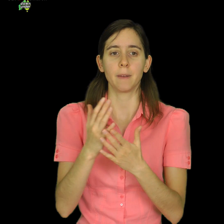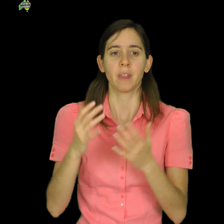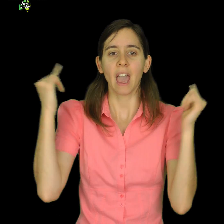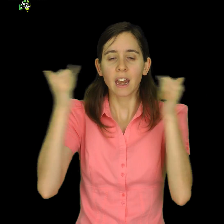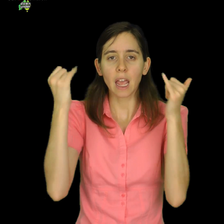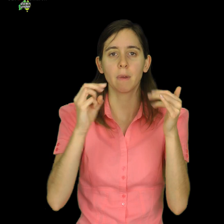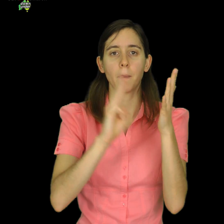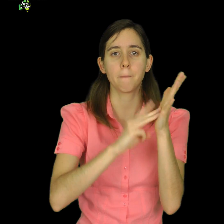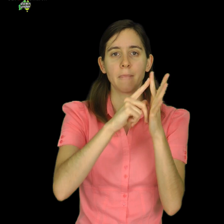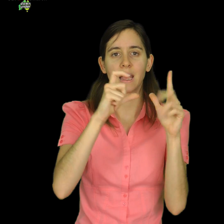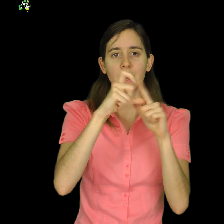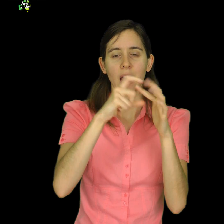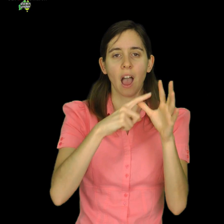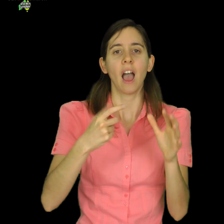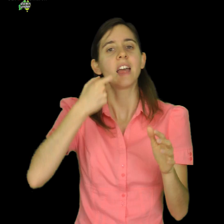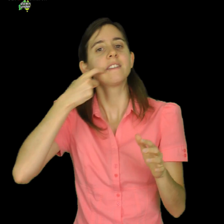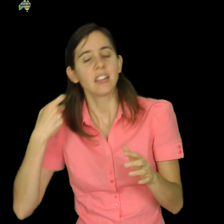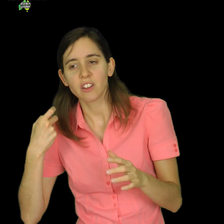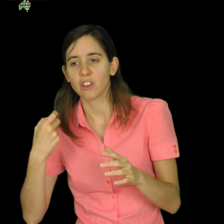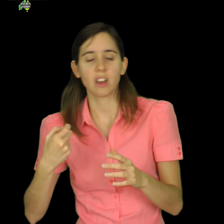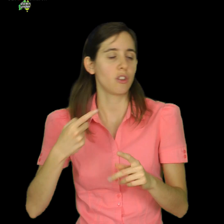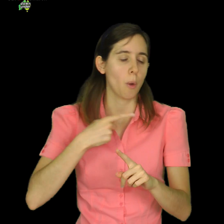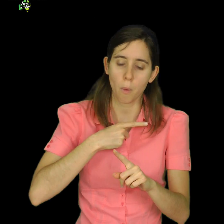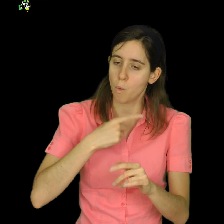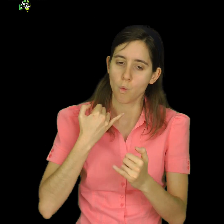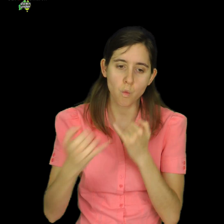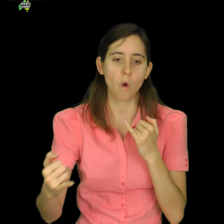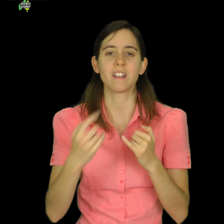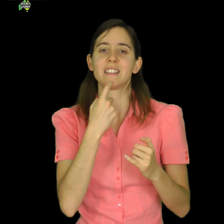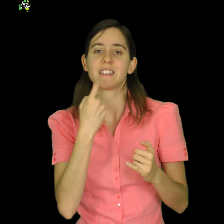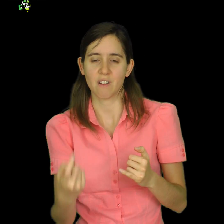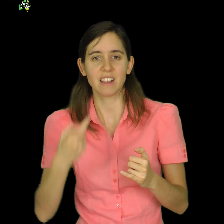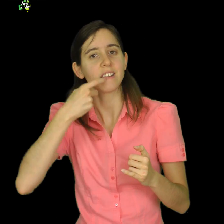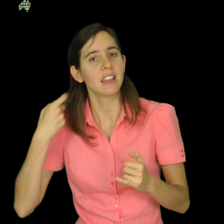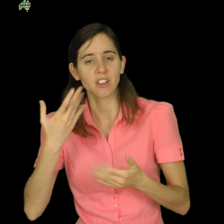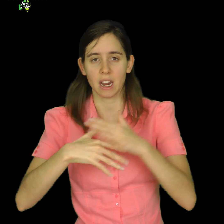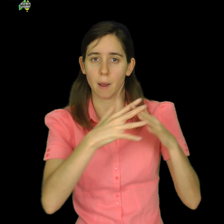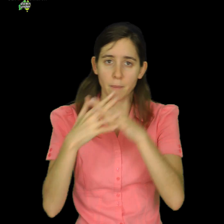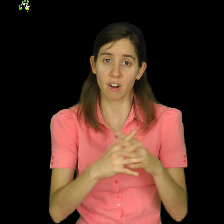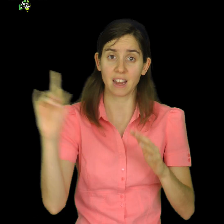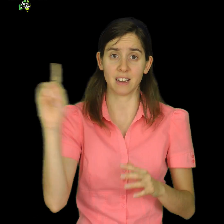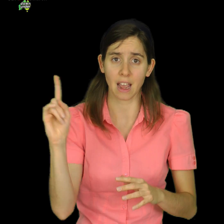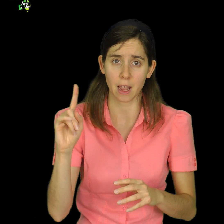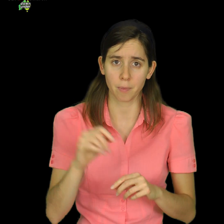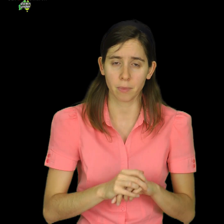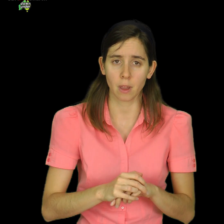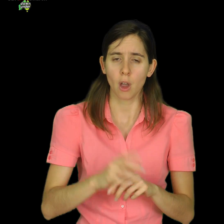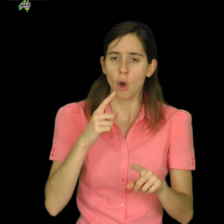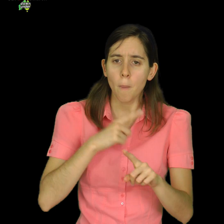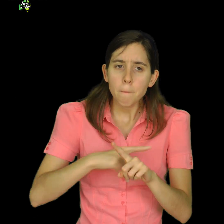the most serious and widespread addiction in America today. The majority of Americans qualify as addicts to their